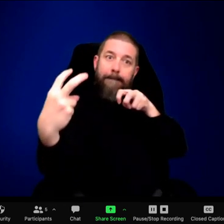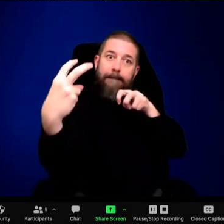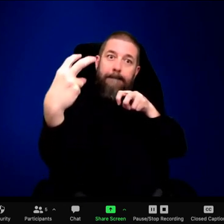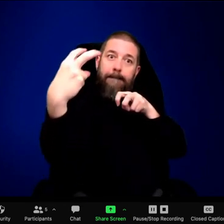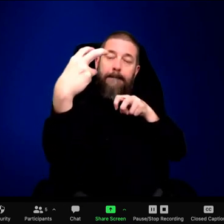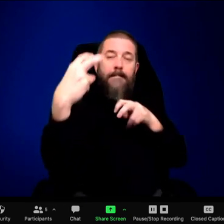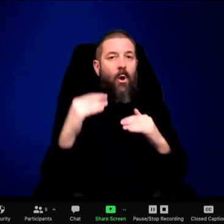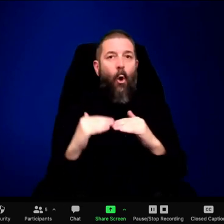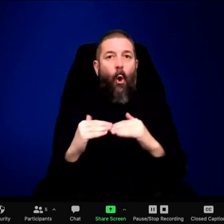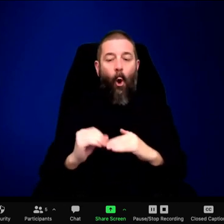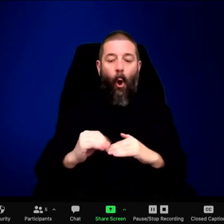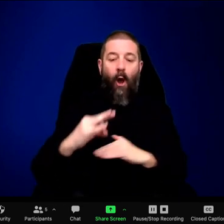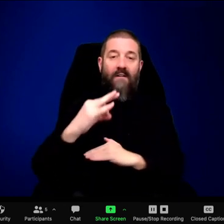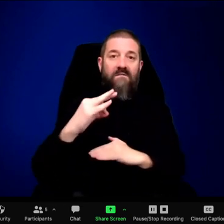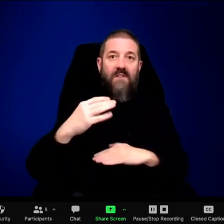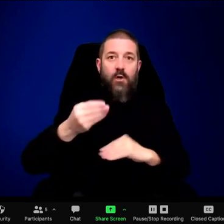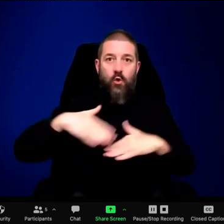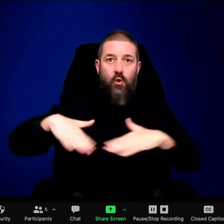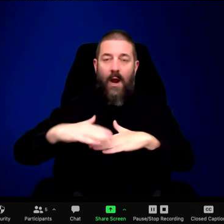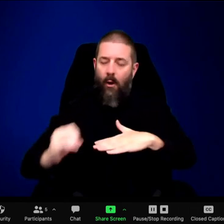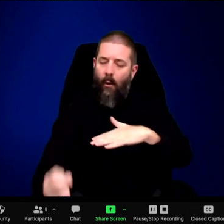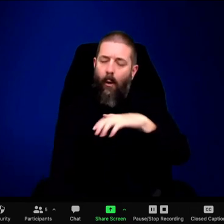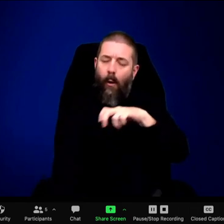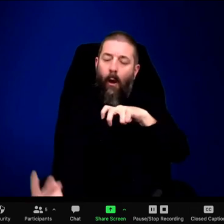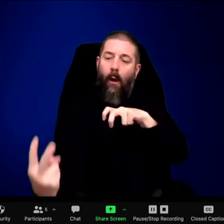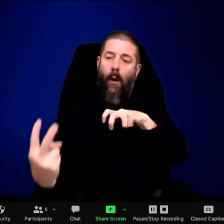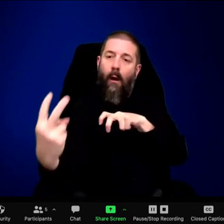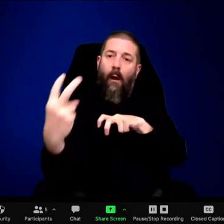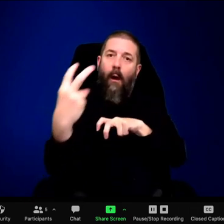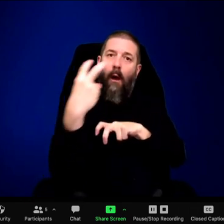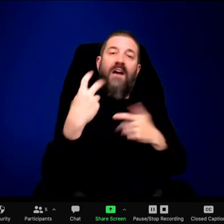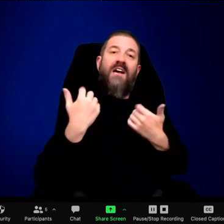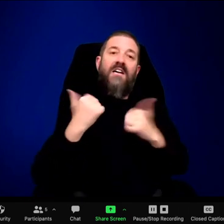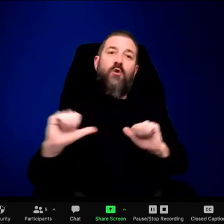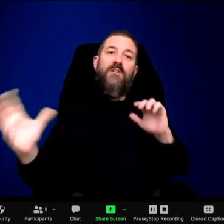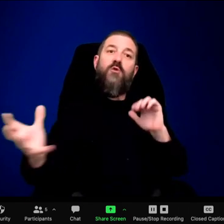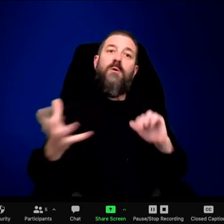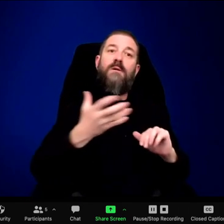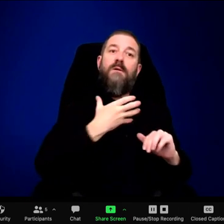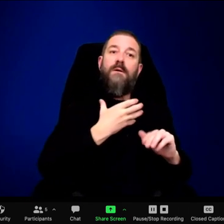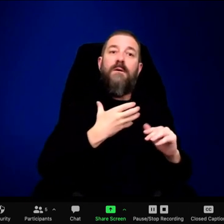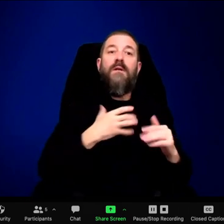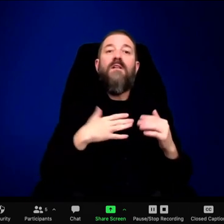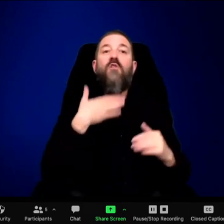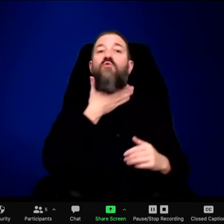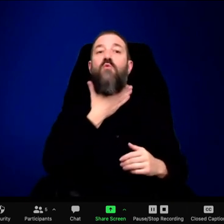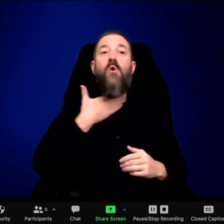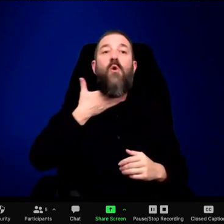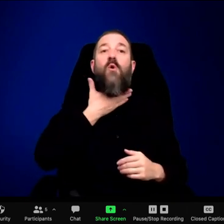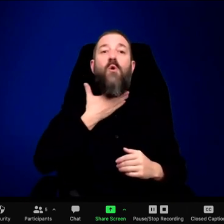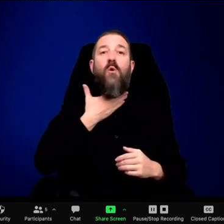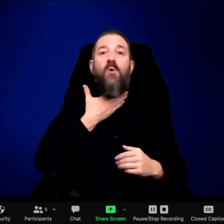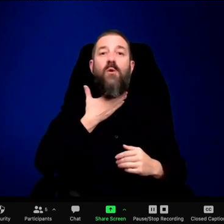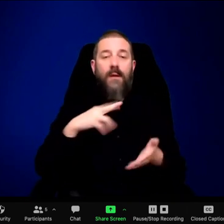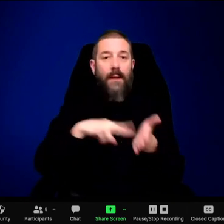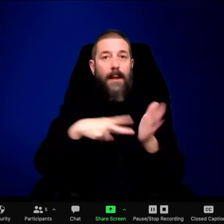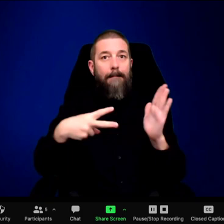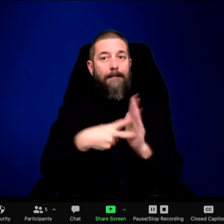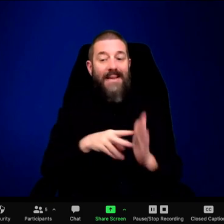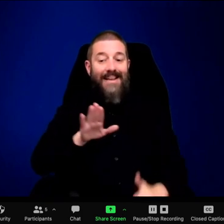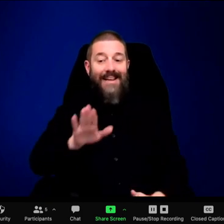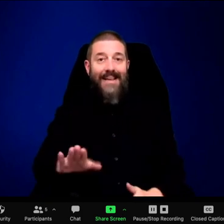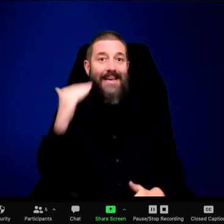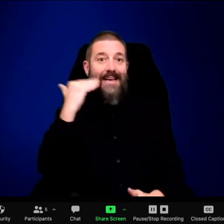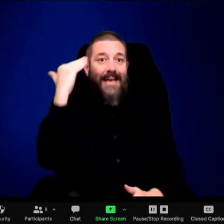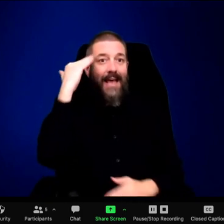of the elk, past the female wolf, get in front of the elk, which is a very dangerous position to be. If it's a bull, the bull